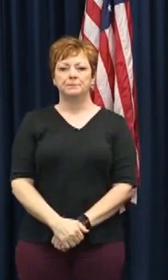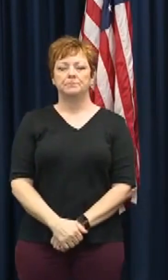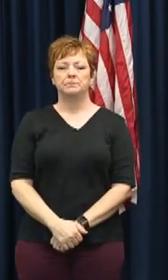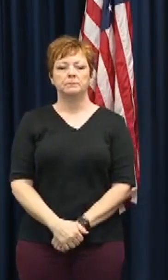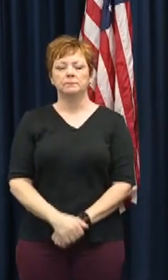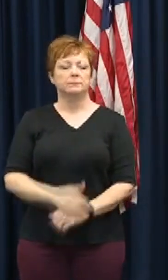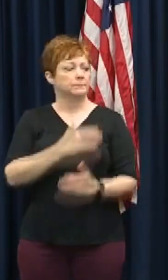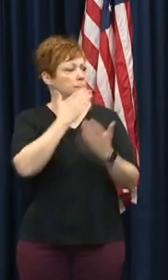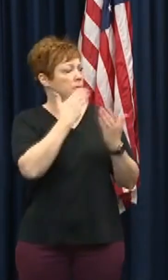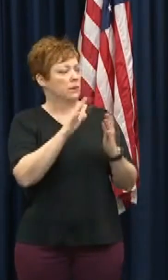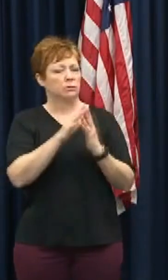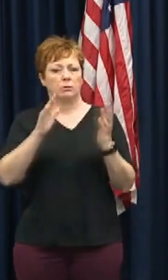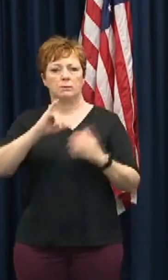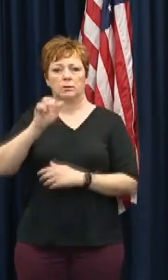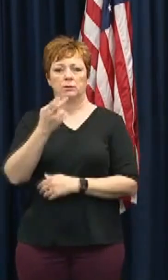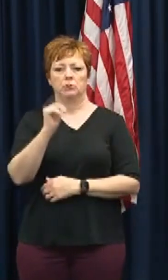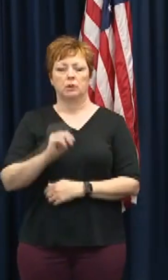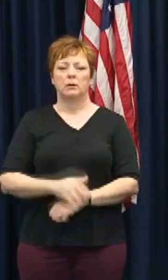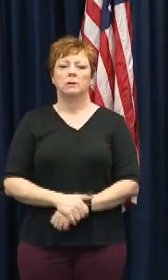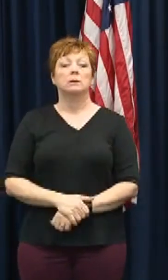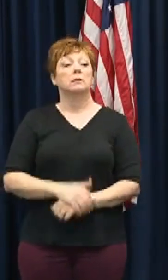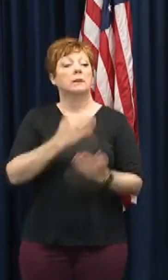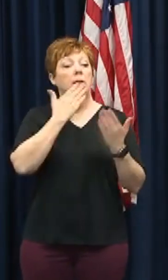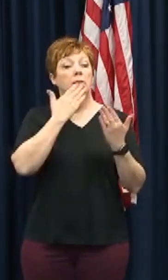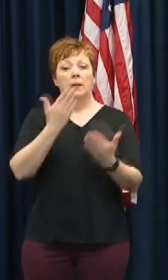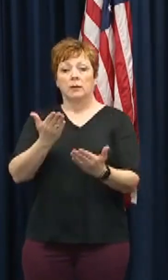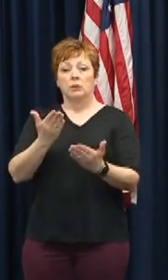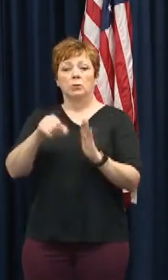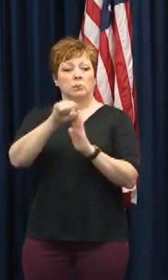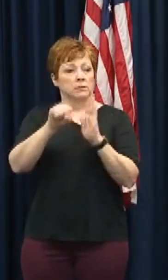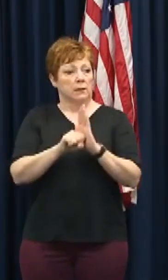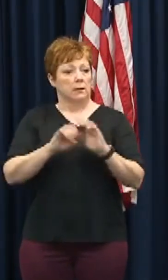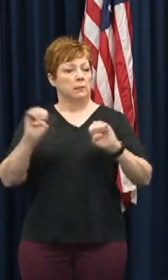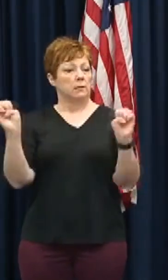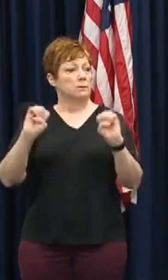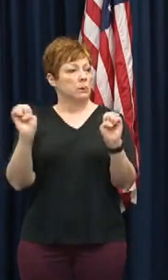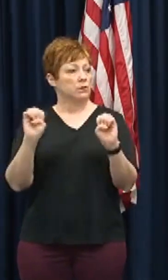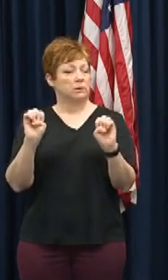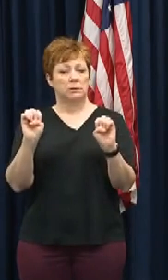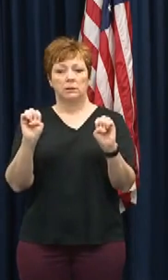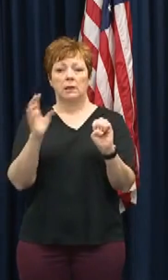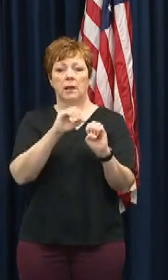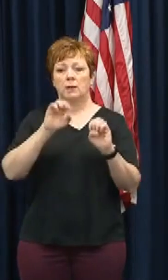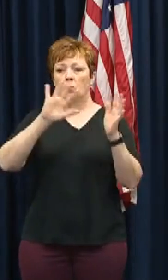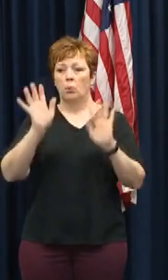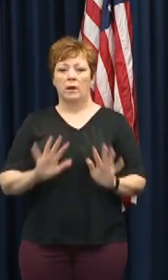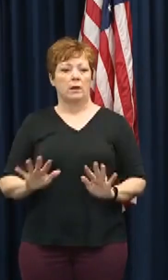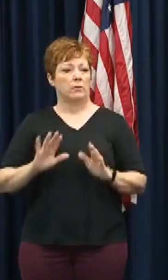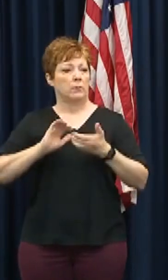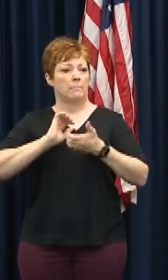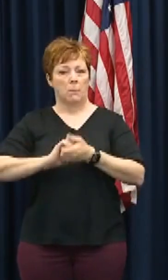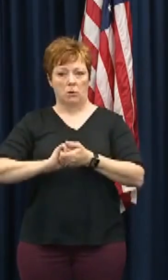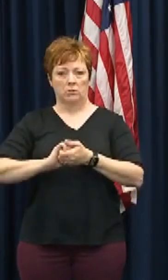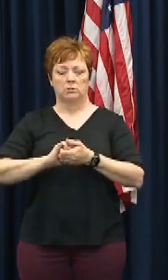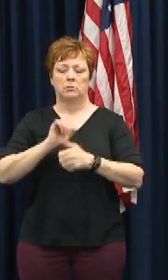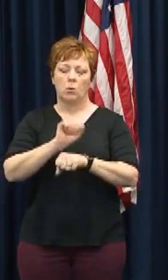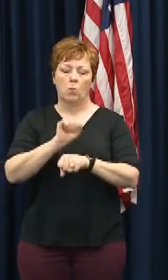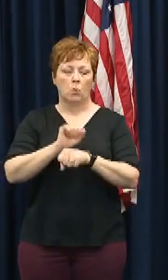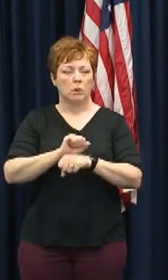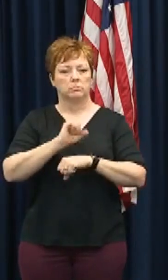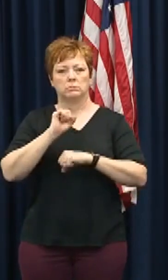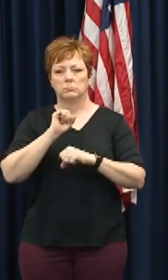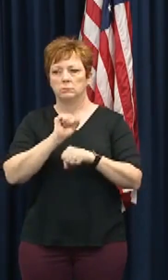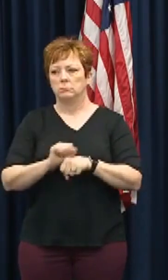Thank you so much, John. And thank you to our state emergency and weather partners for working around the clock